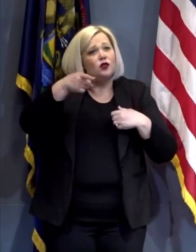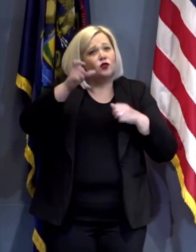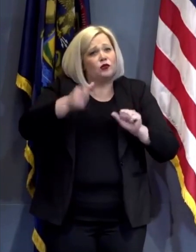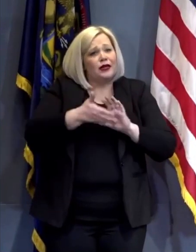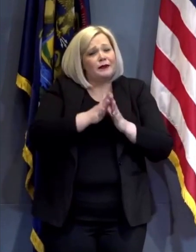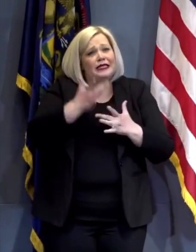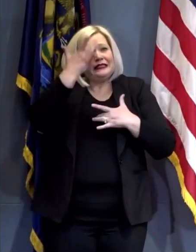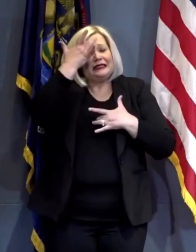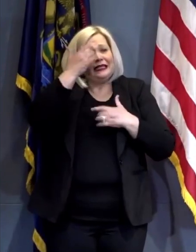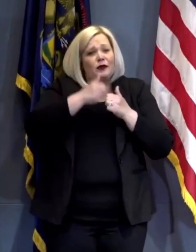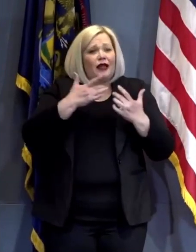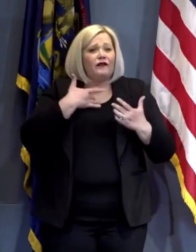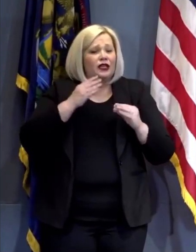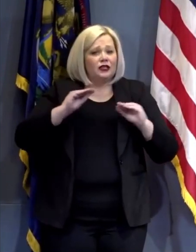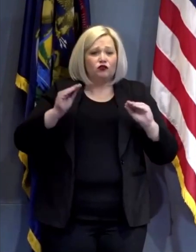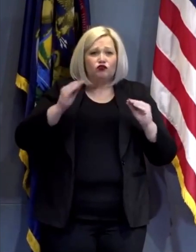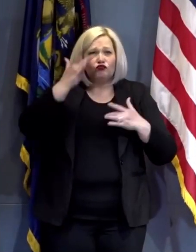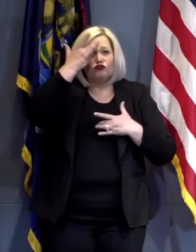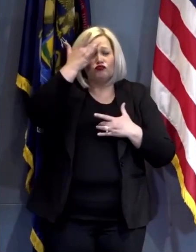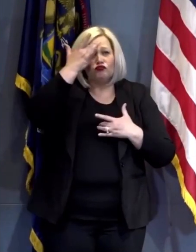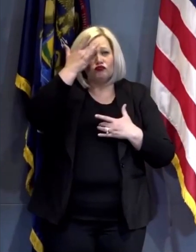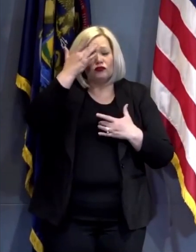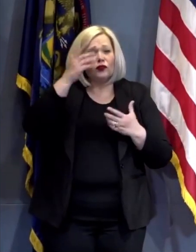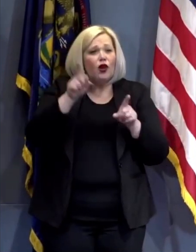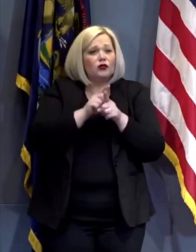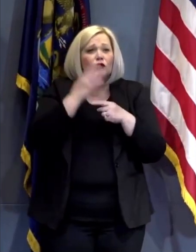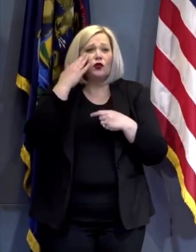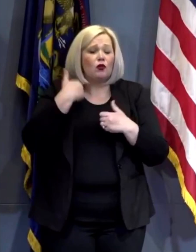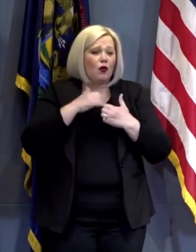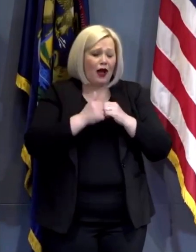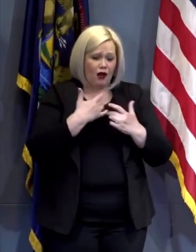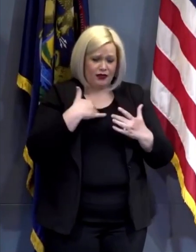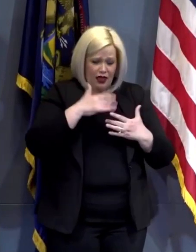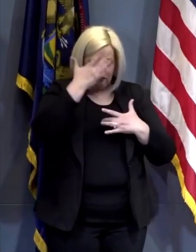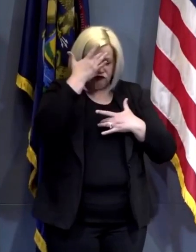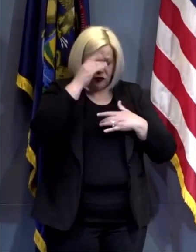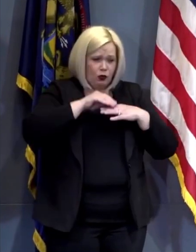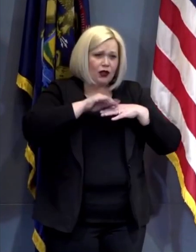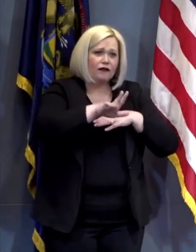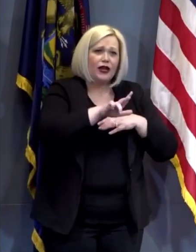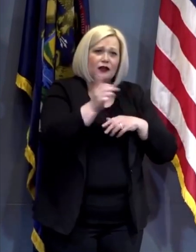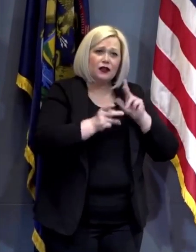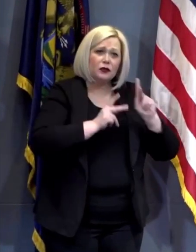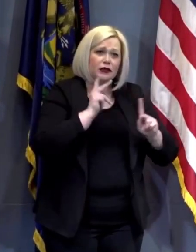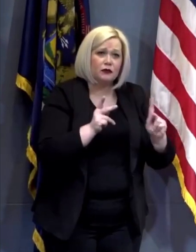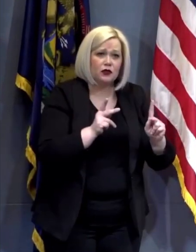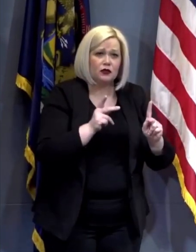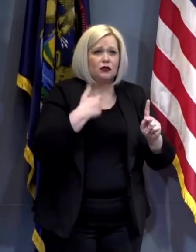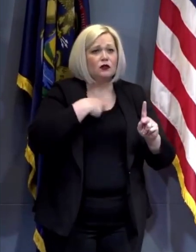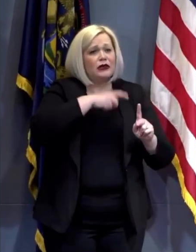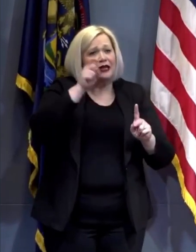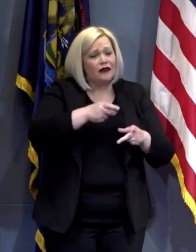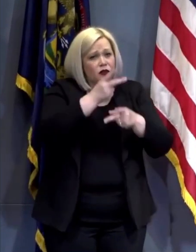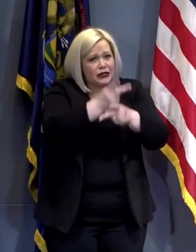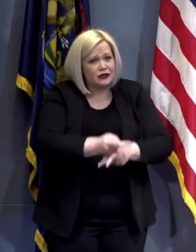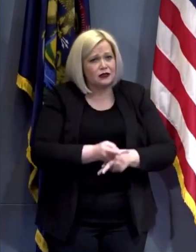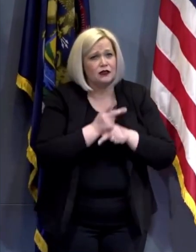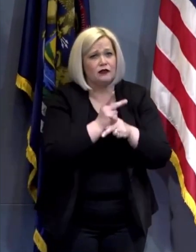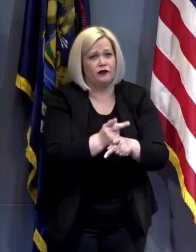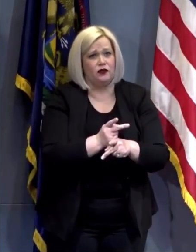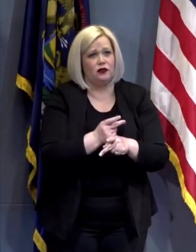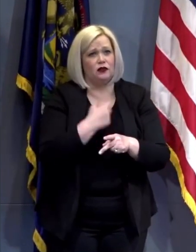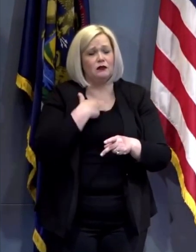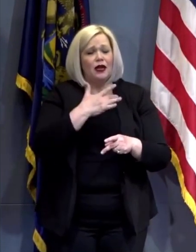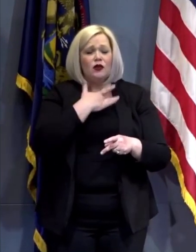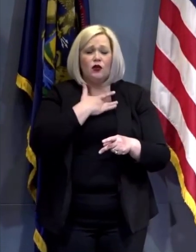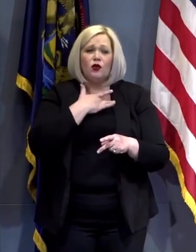also impossible to predict how the virus will interact with the person's body we have to be careful my condolences my prayers